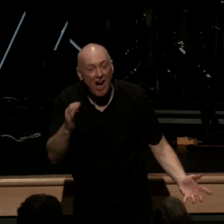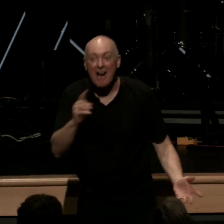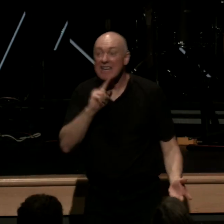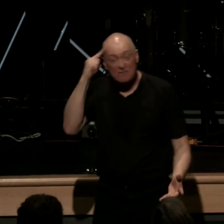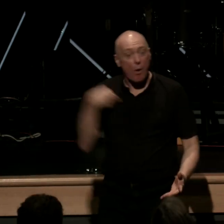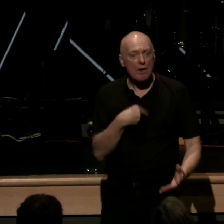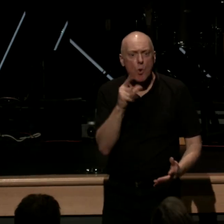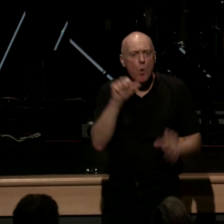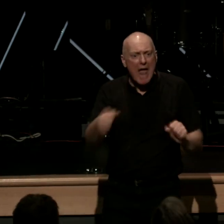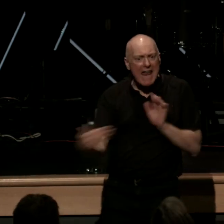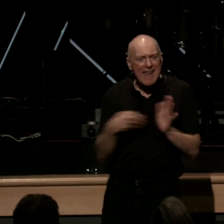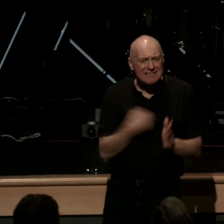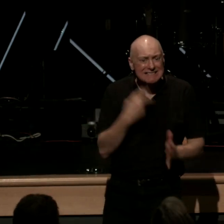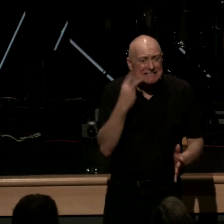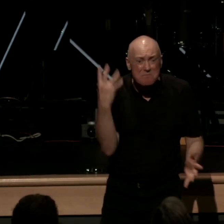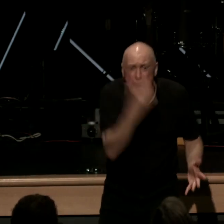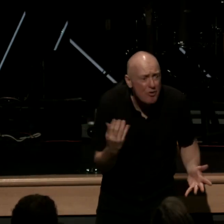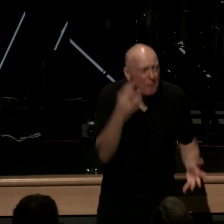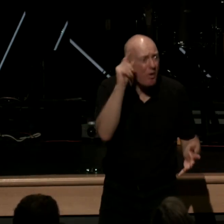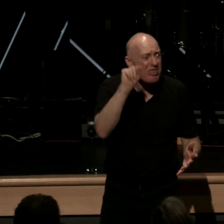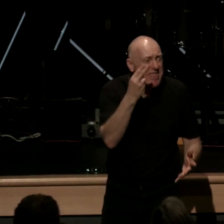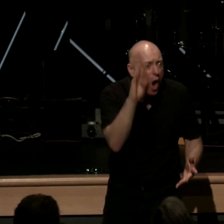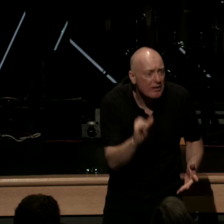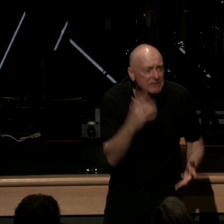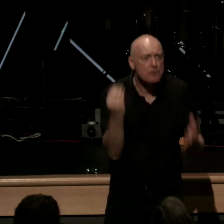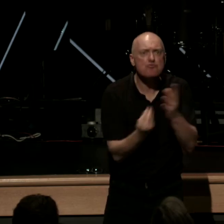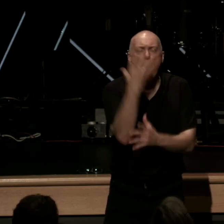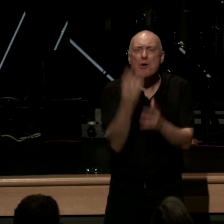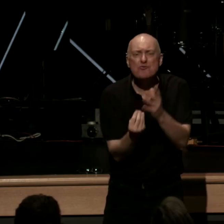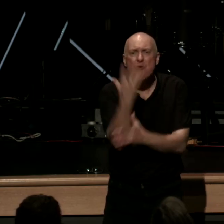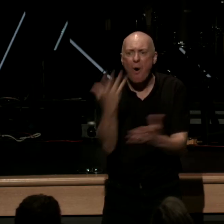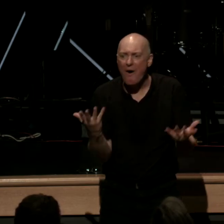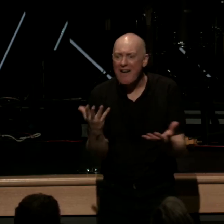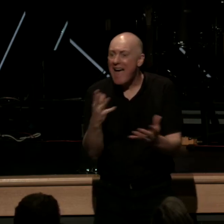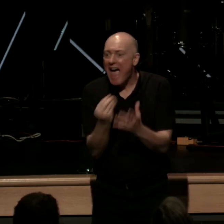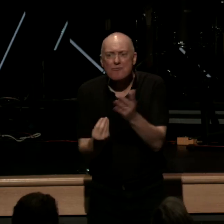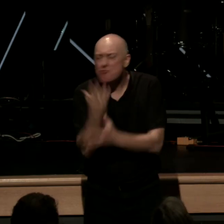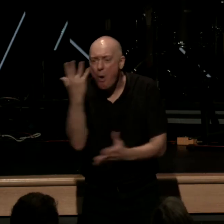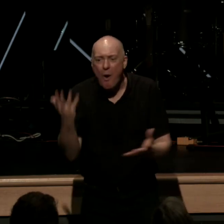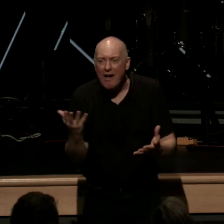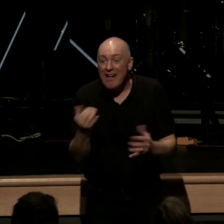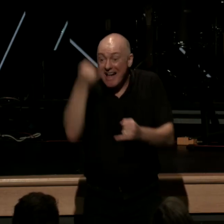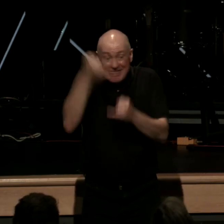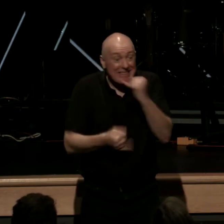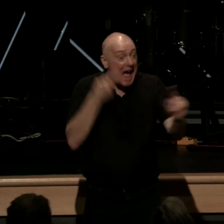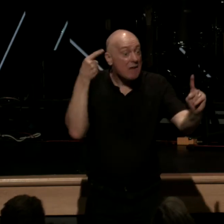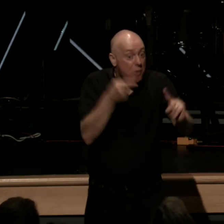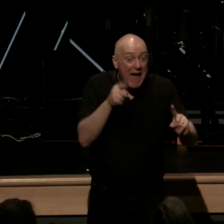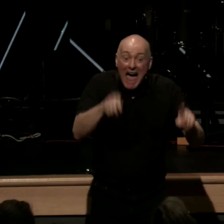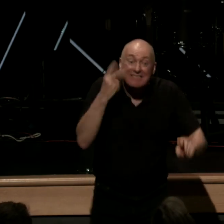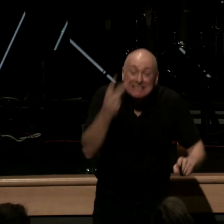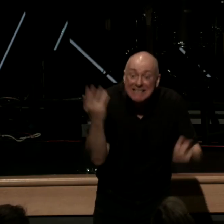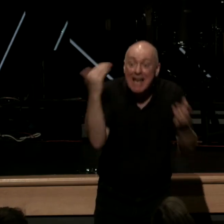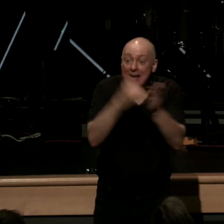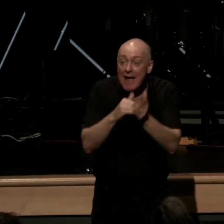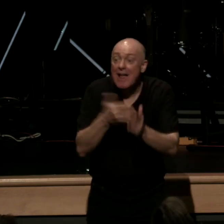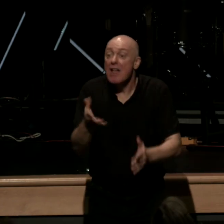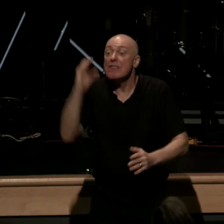be against us see the beautiful theology is growing and growing and growing and then the last point you got to see this again and this grace is accessed